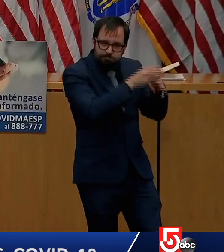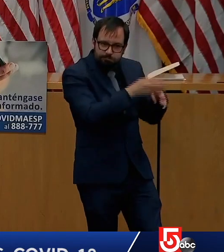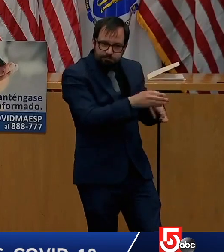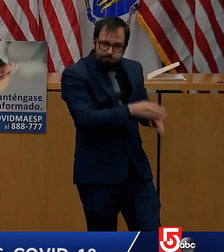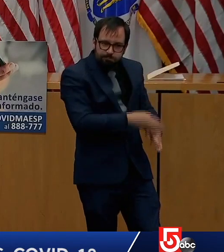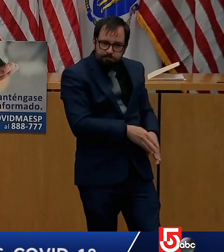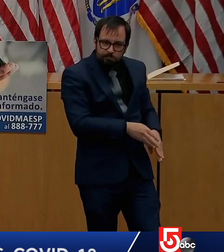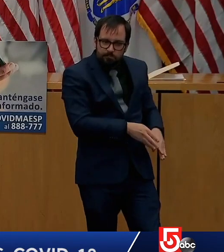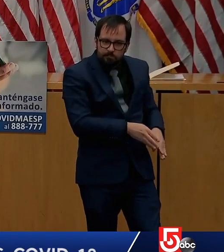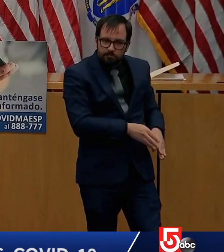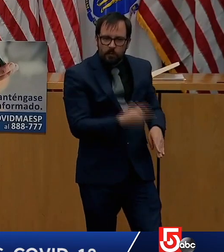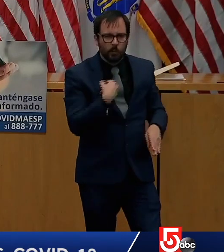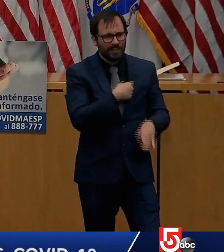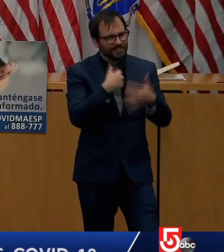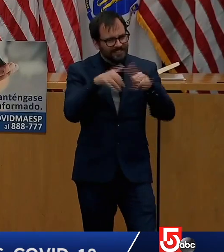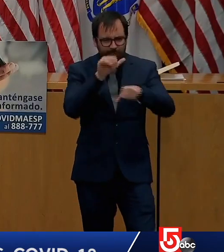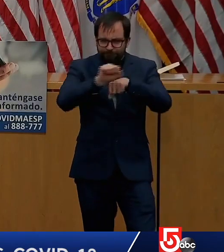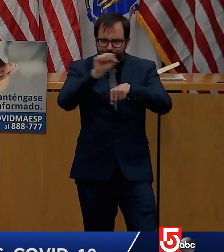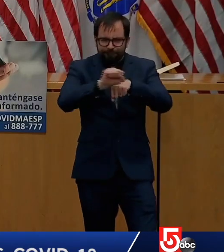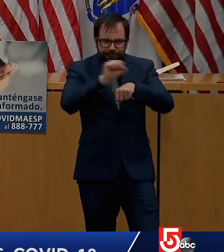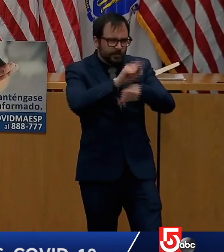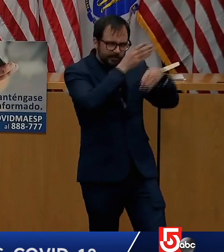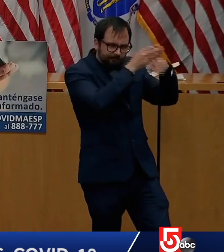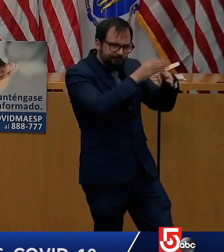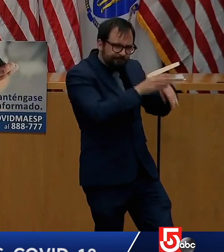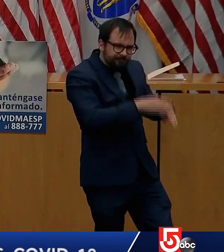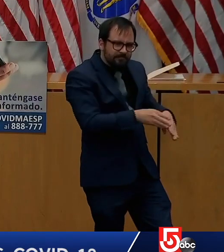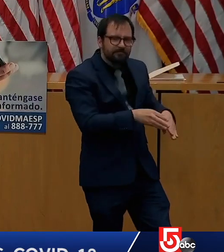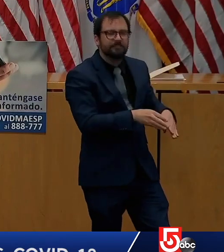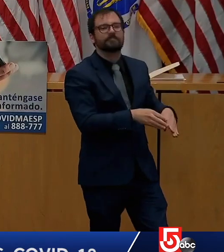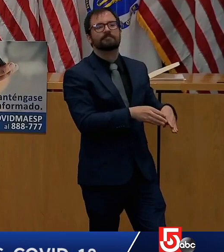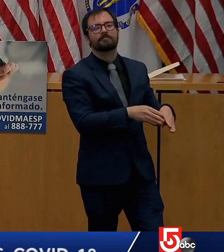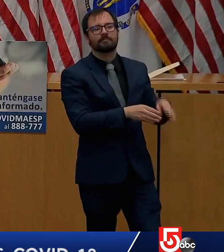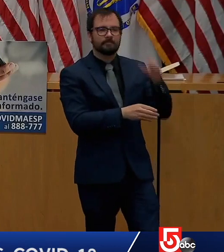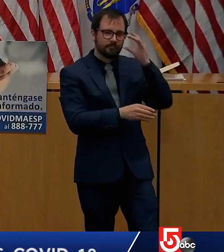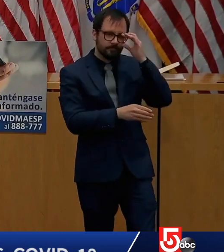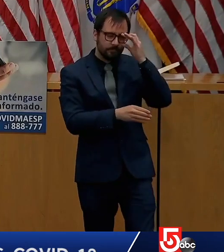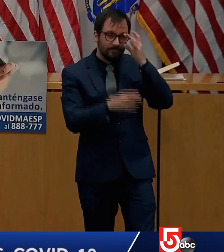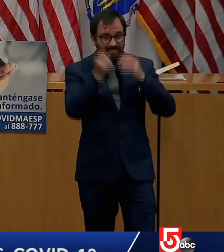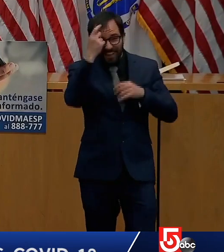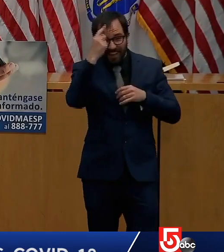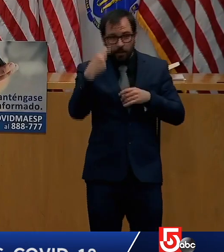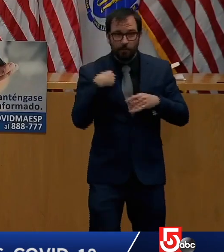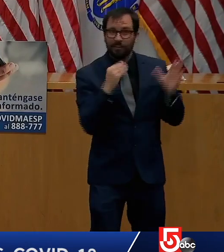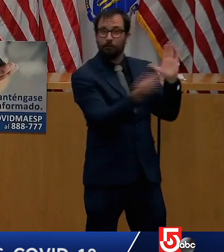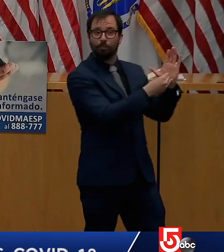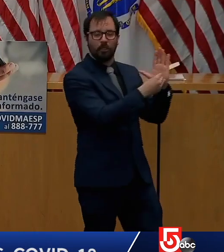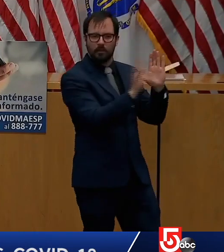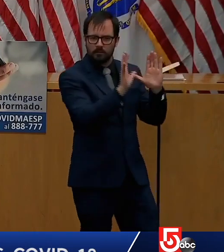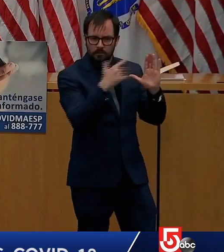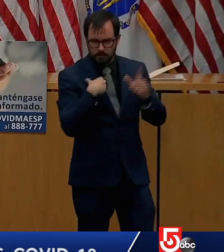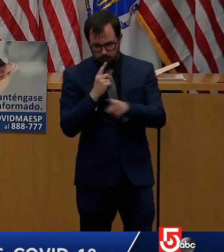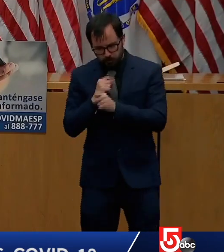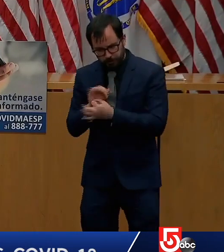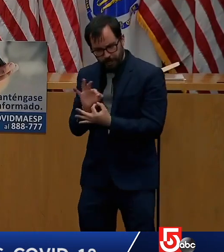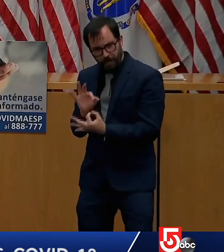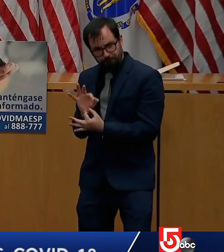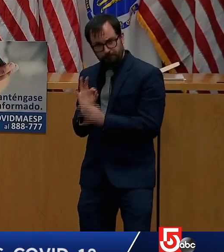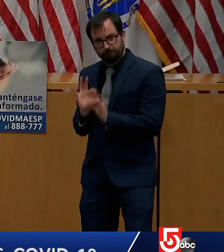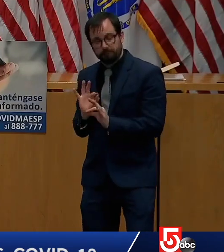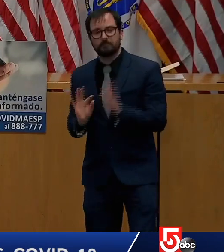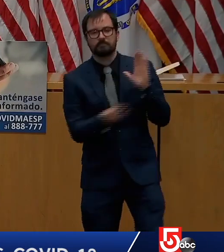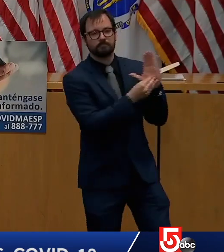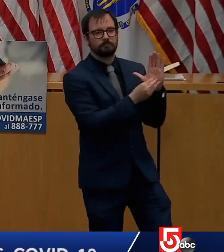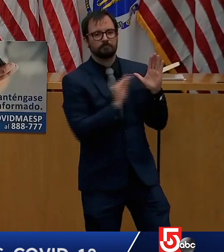important part of responding to any public health emergency. Yesterday, we released a reformatted and detailed COVID-19 data